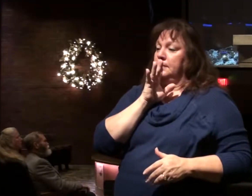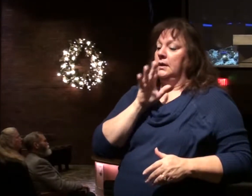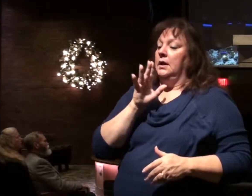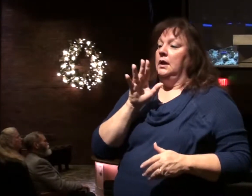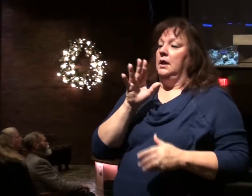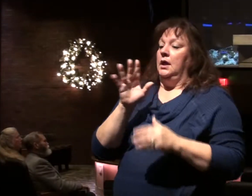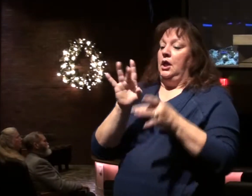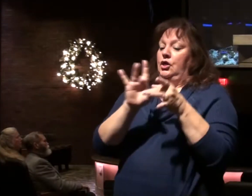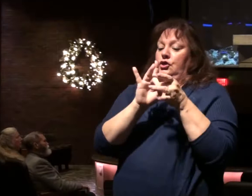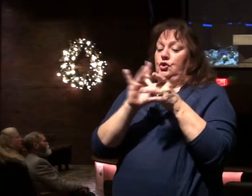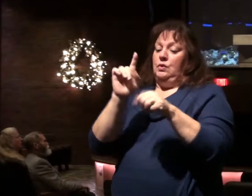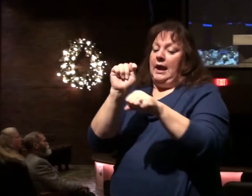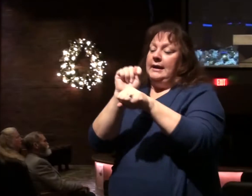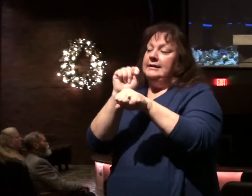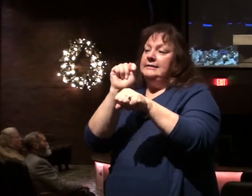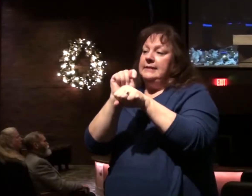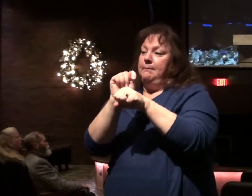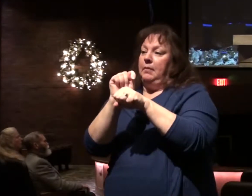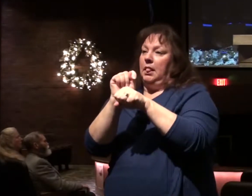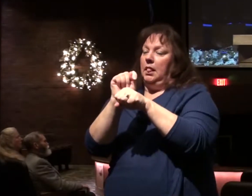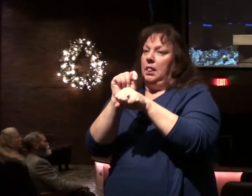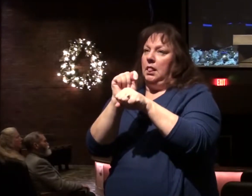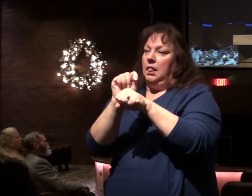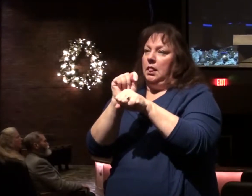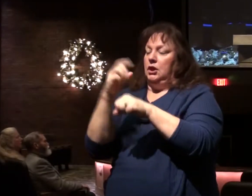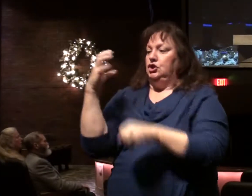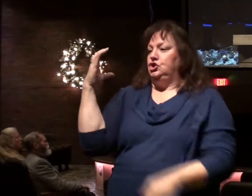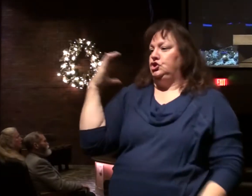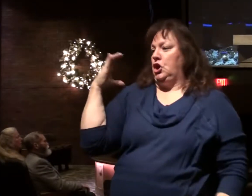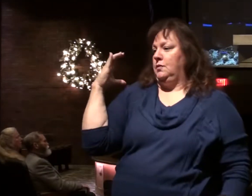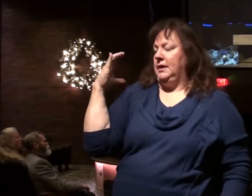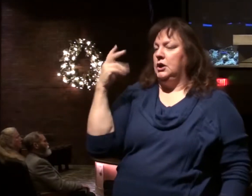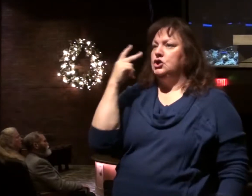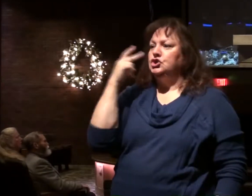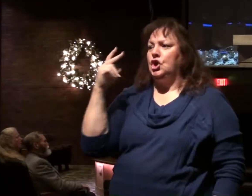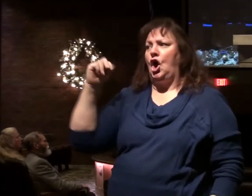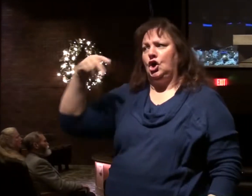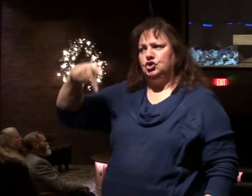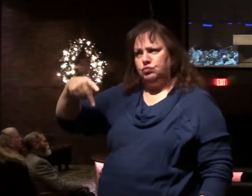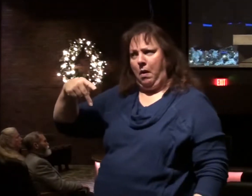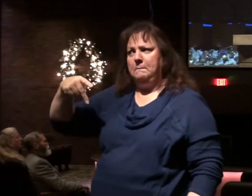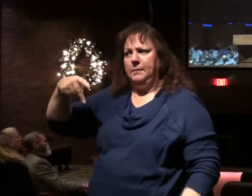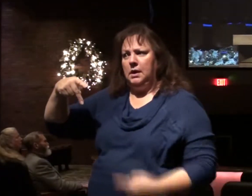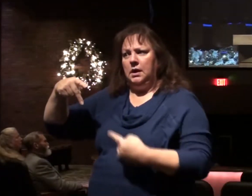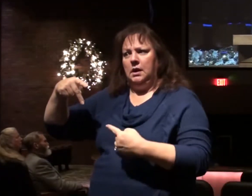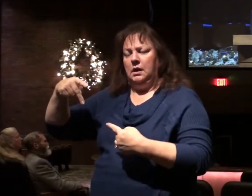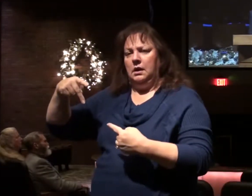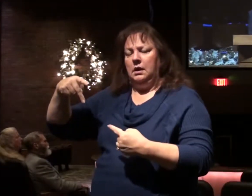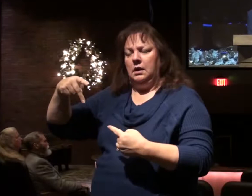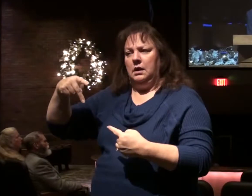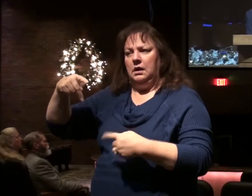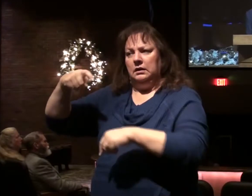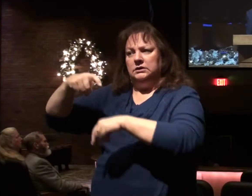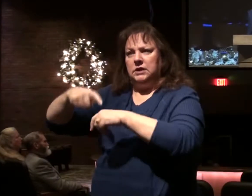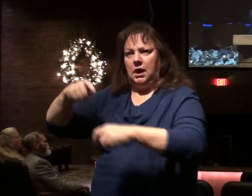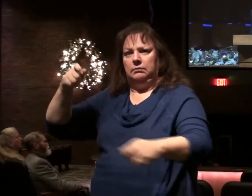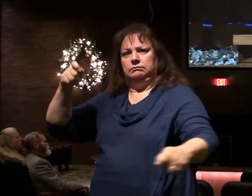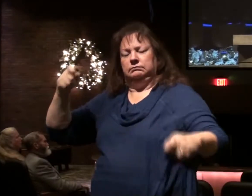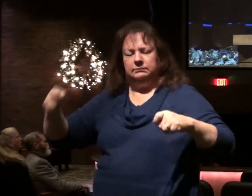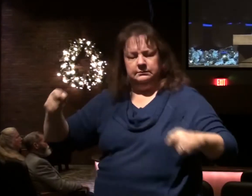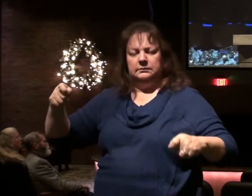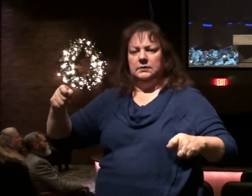United Temple Movement chairman, saw Trump's statement as part of a major shift in modern history for